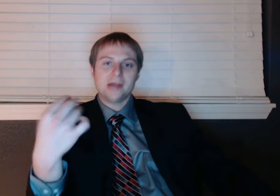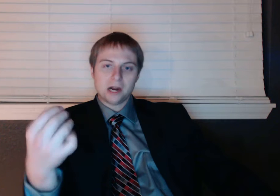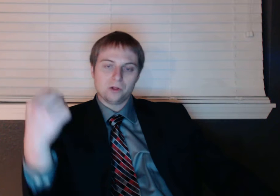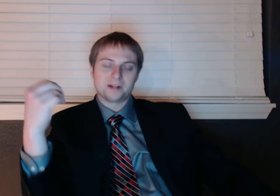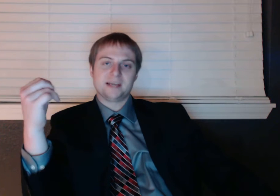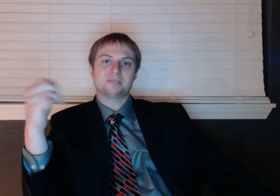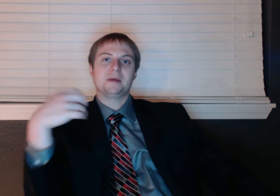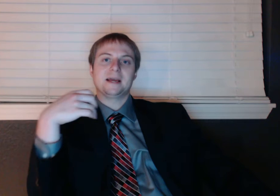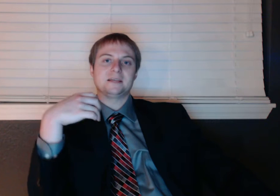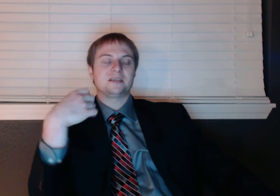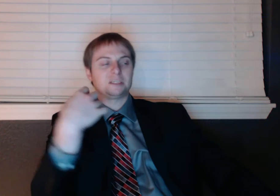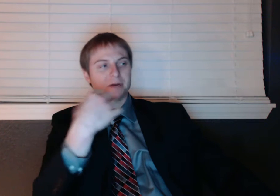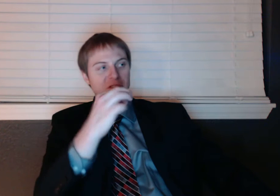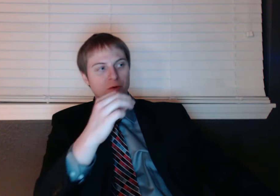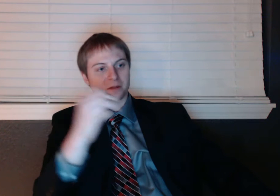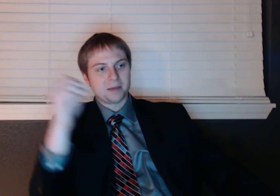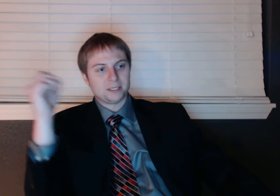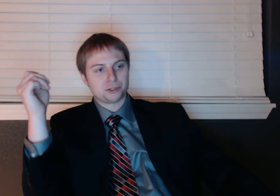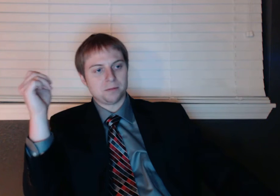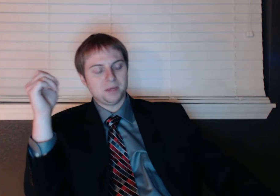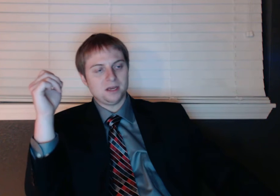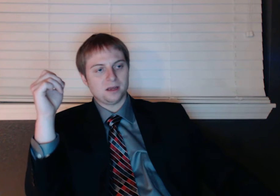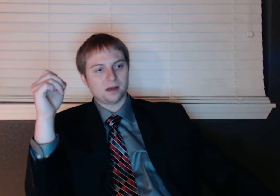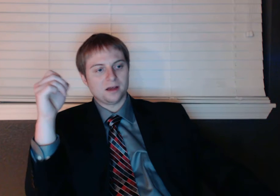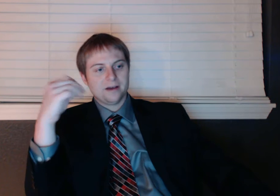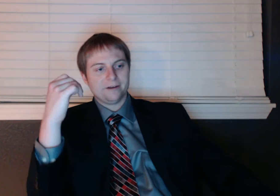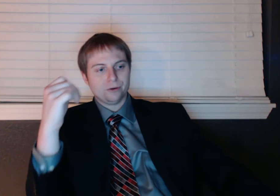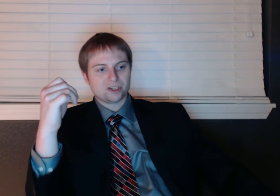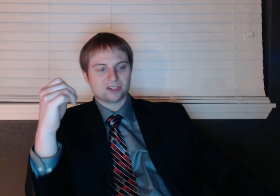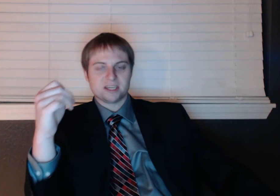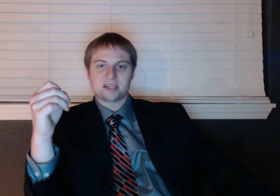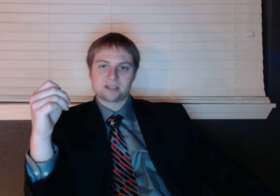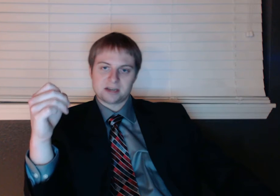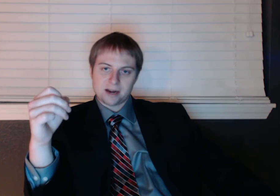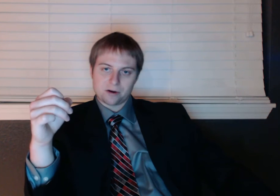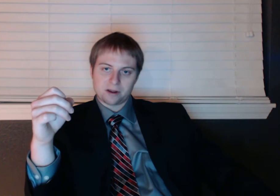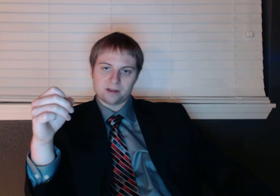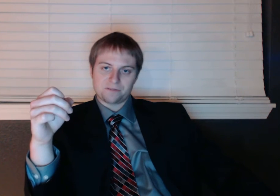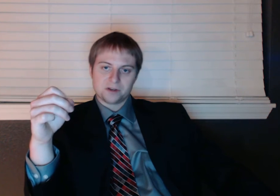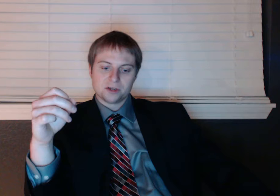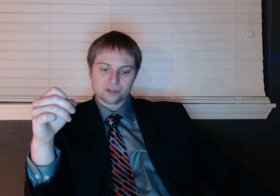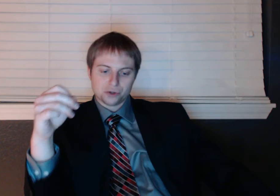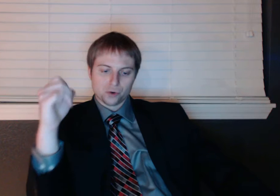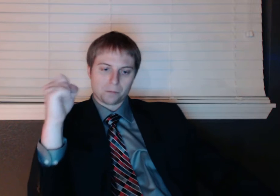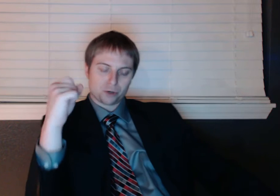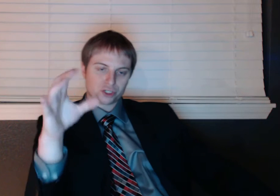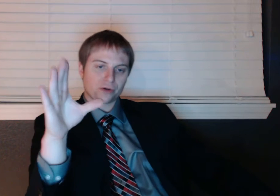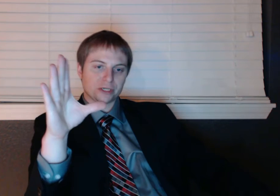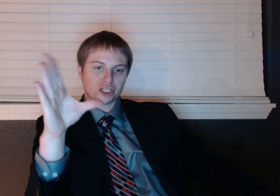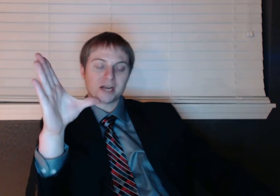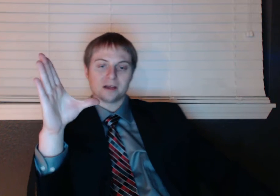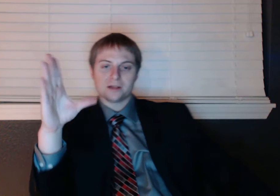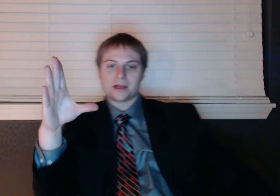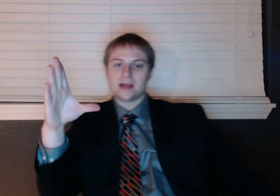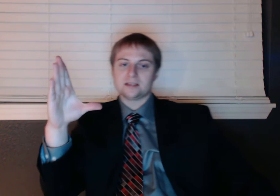then they are looked at as bigots, especially when the mainstream media uses this as a narrative to push their agenda that